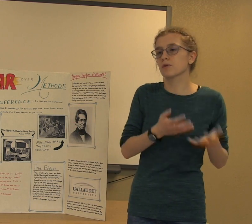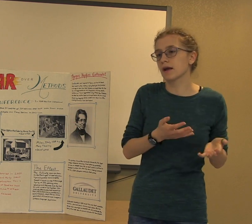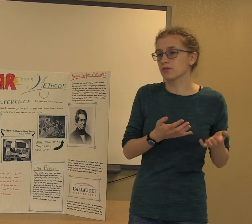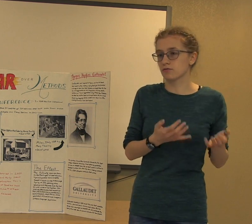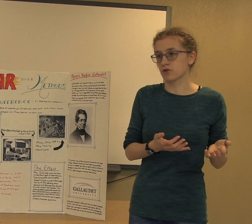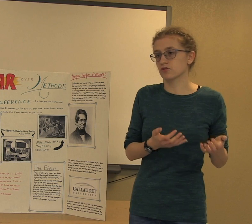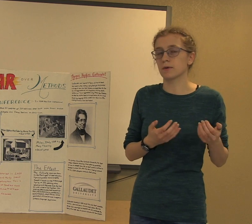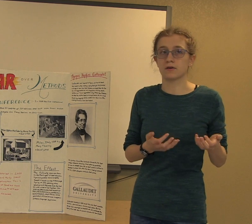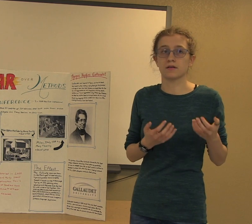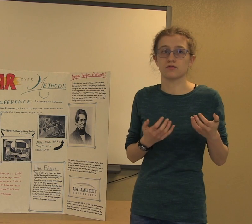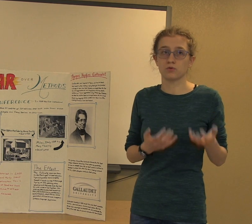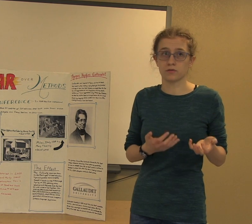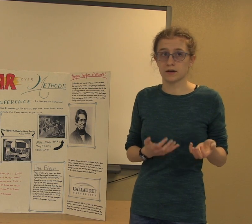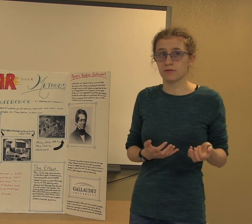create the first American School for the Deaf.